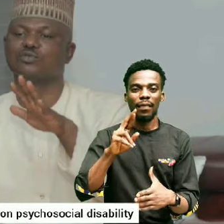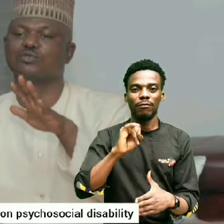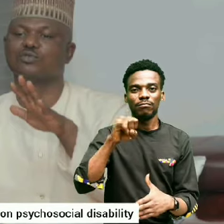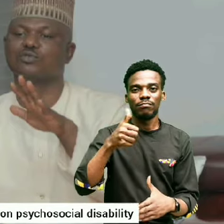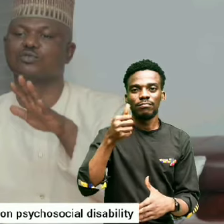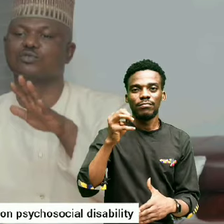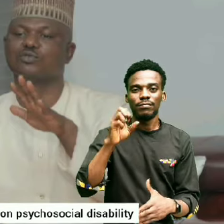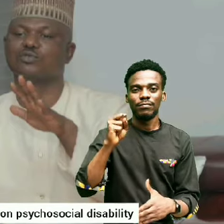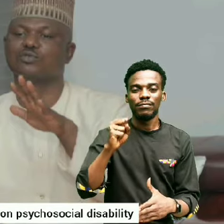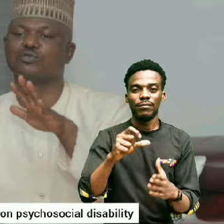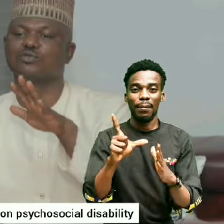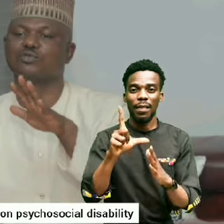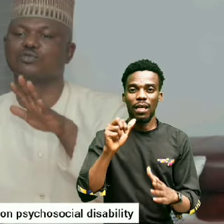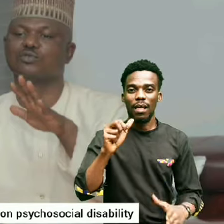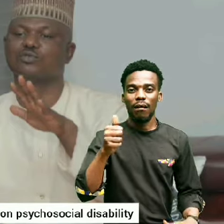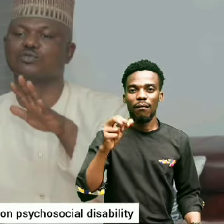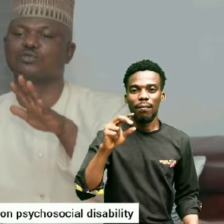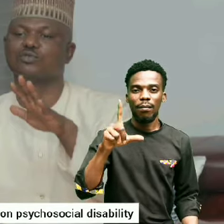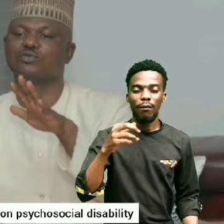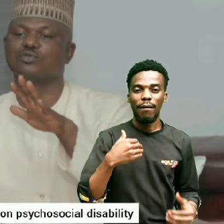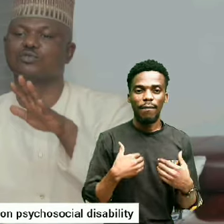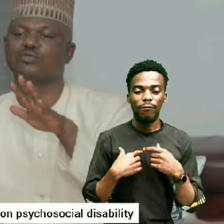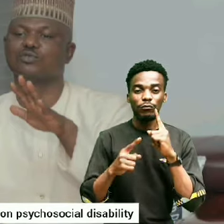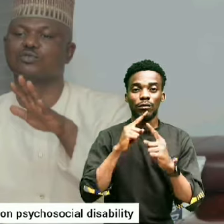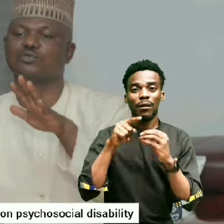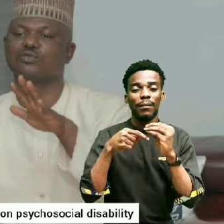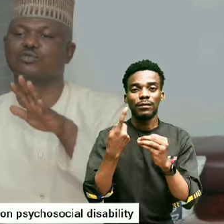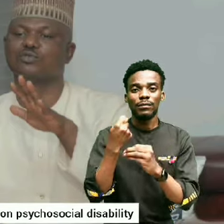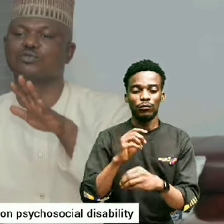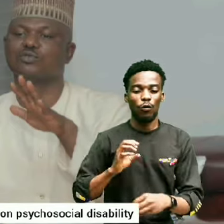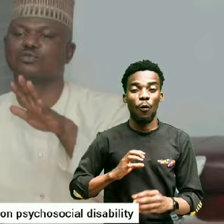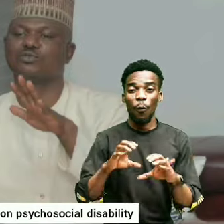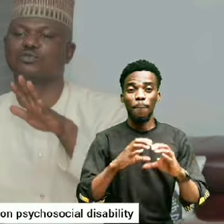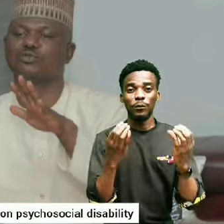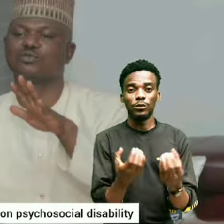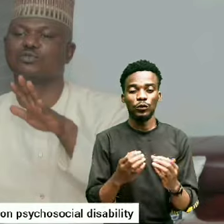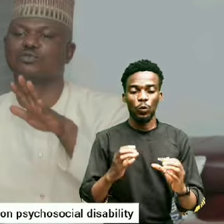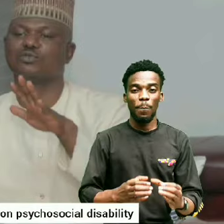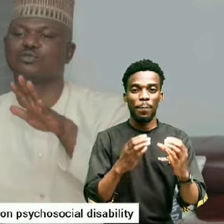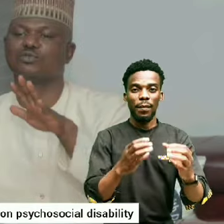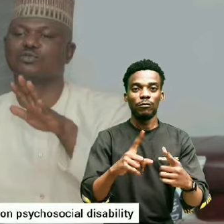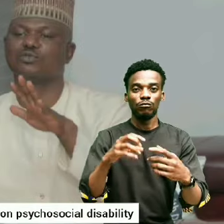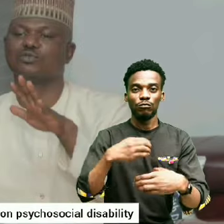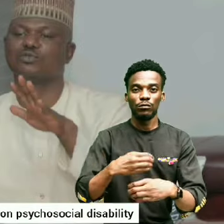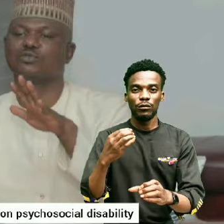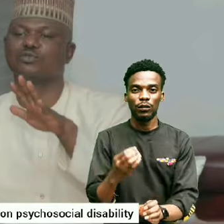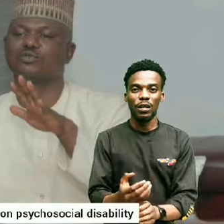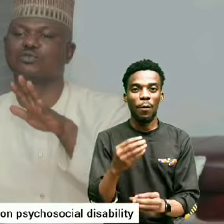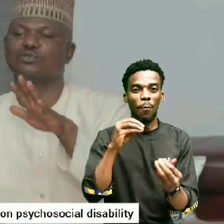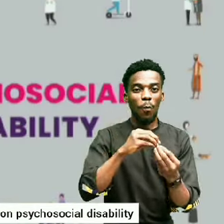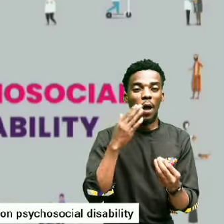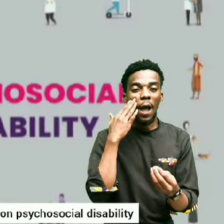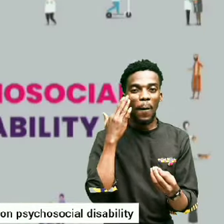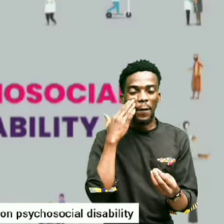James David Lallou, has reiterated the Commission's commitment to creating more